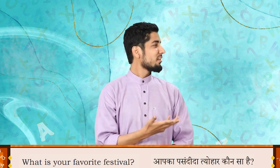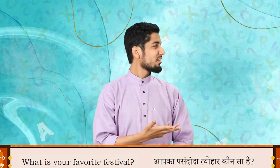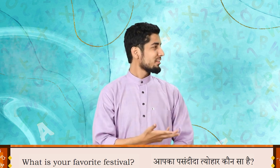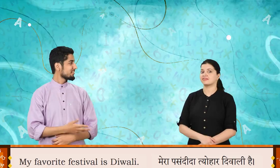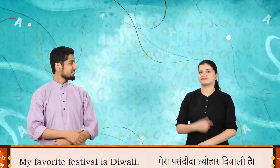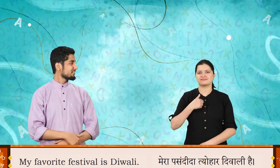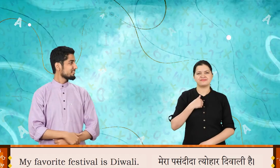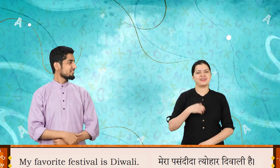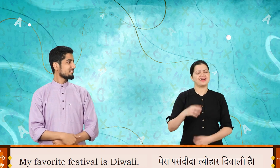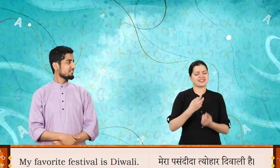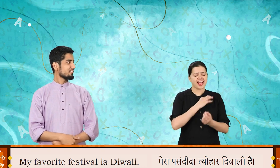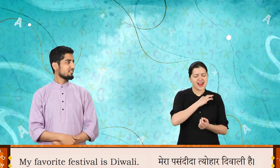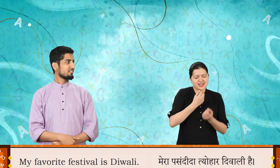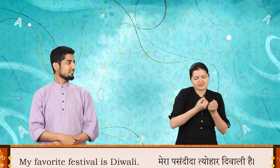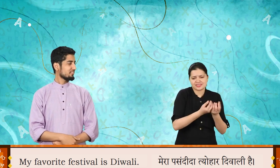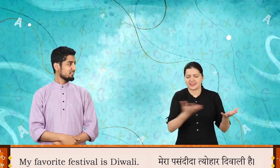My favorite festival is Diwali.